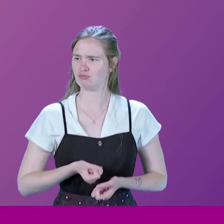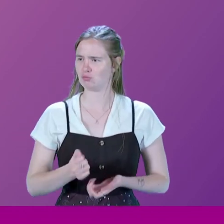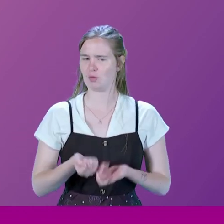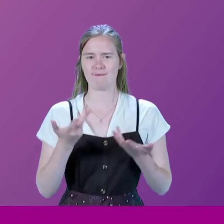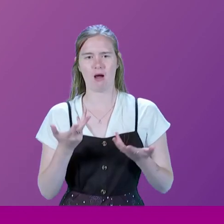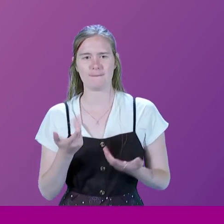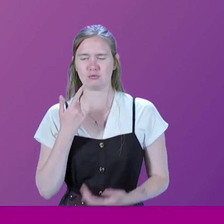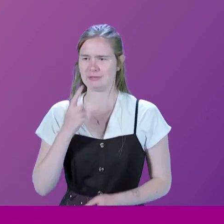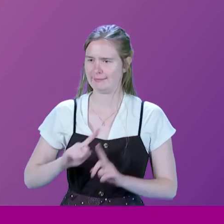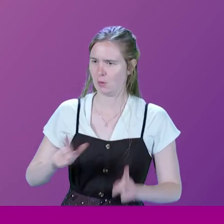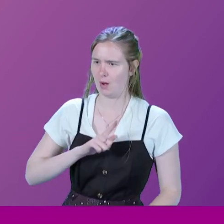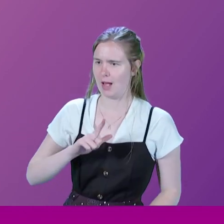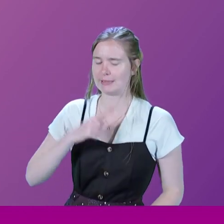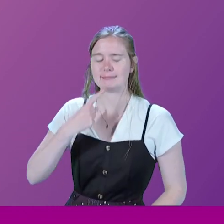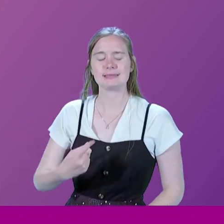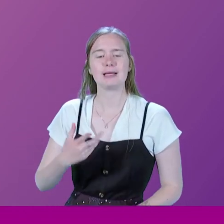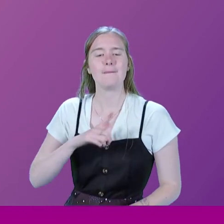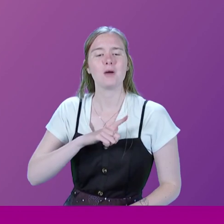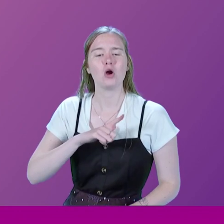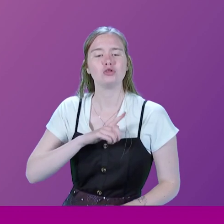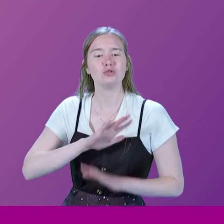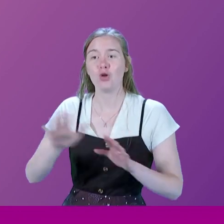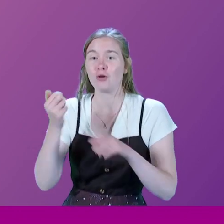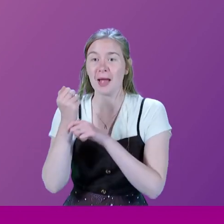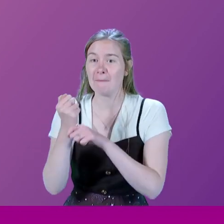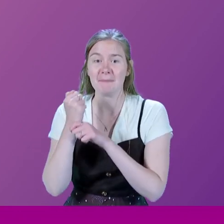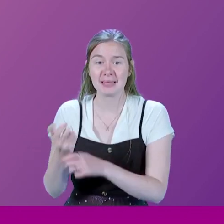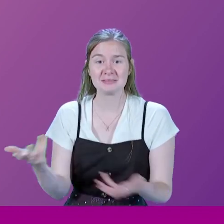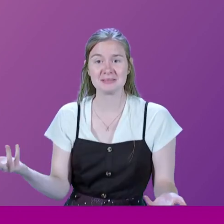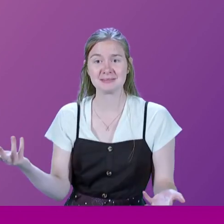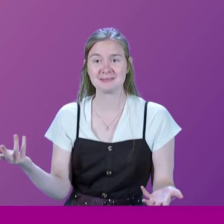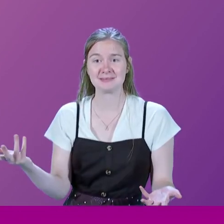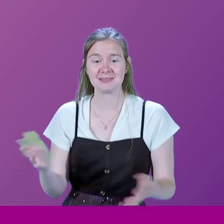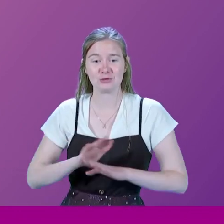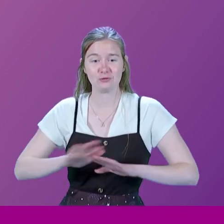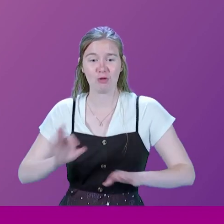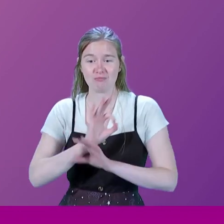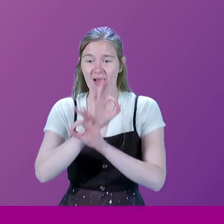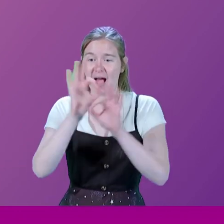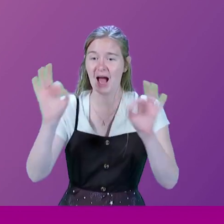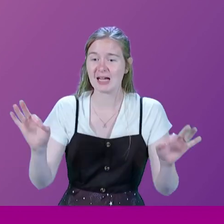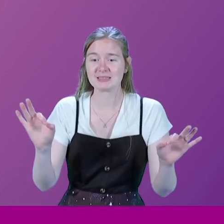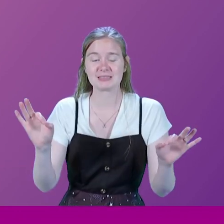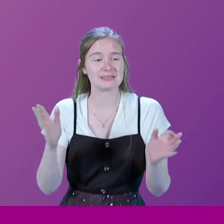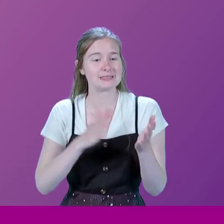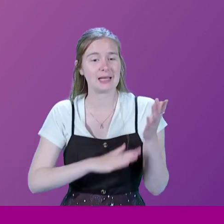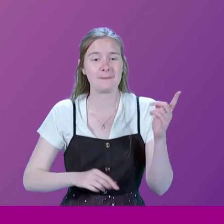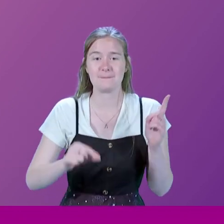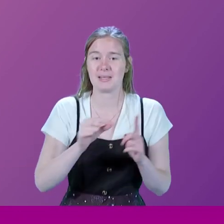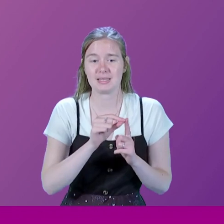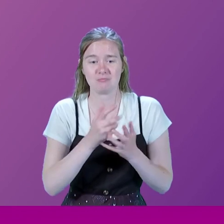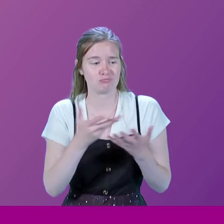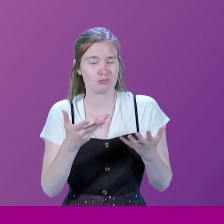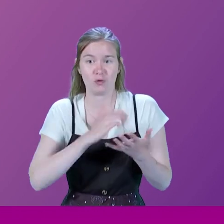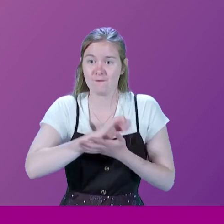Why would you say any differently? And I said, because you haven't campaigned. I said, because you haven't asked a single member of parliament